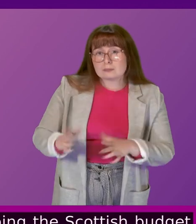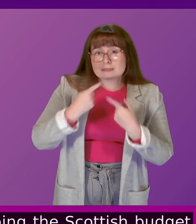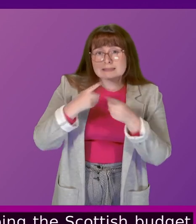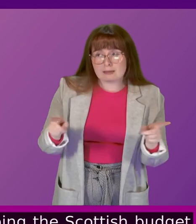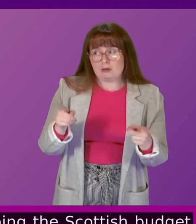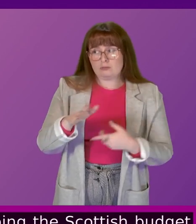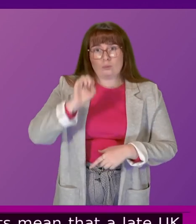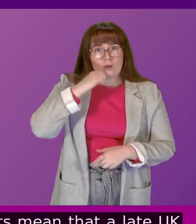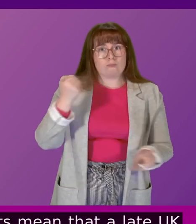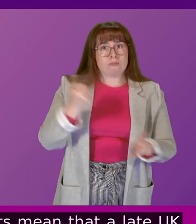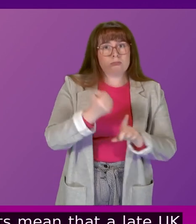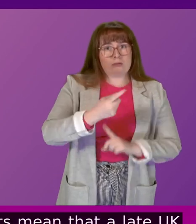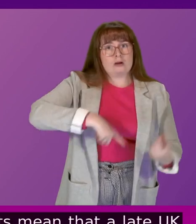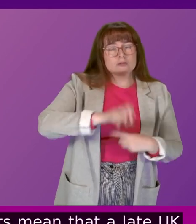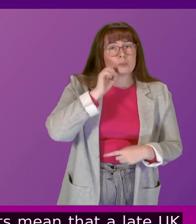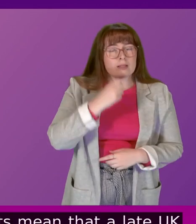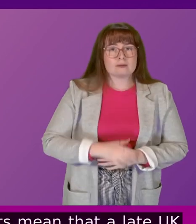particular challenge to this.